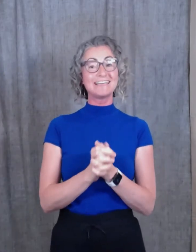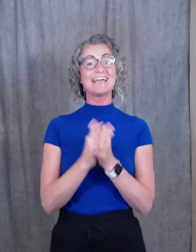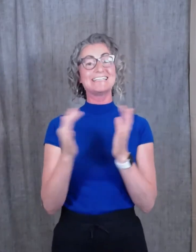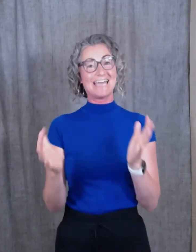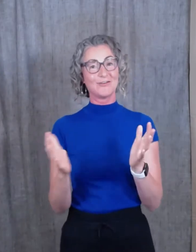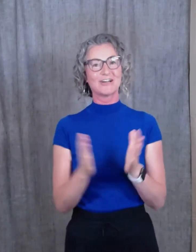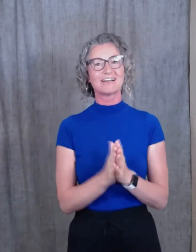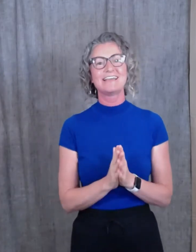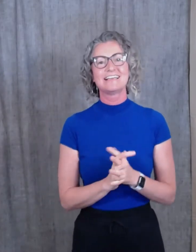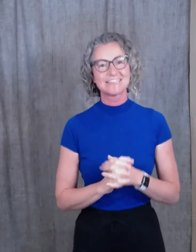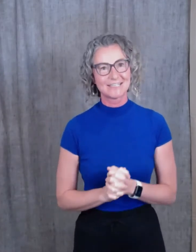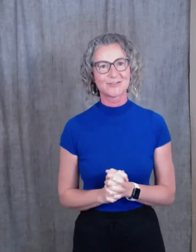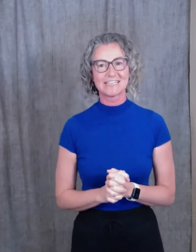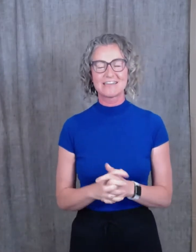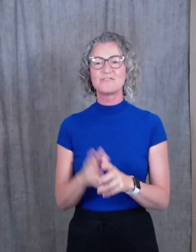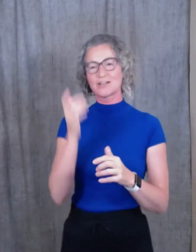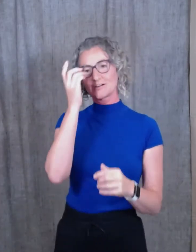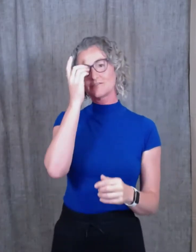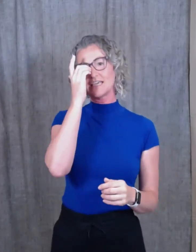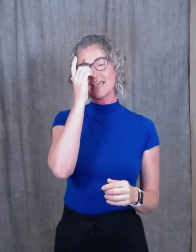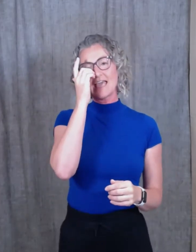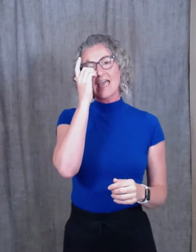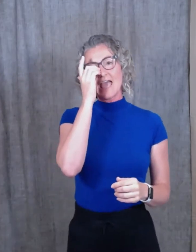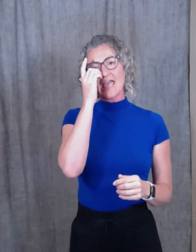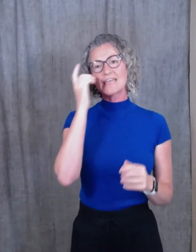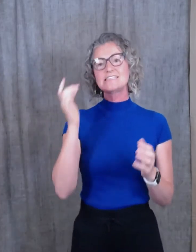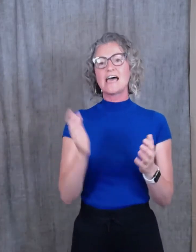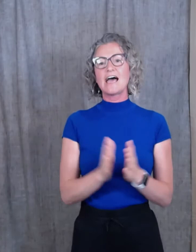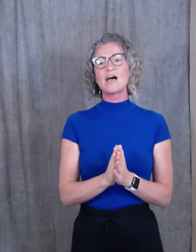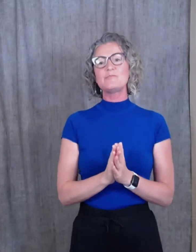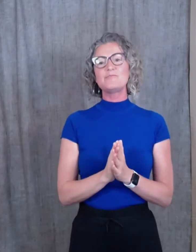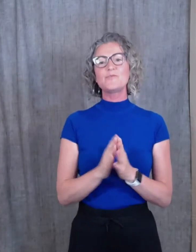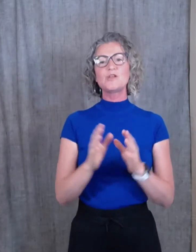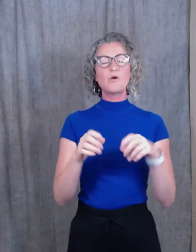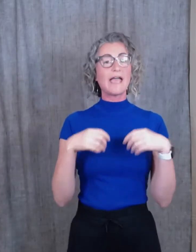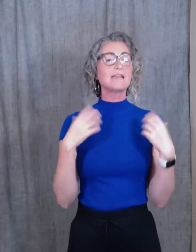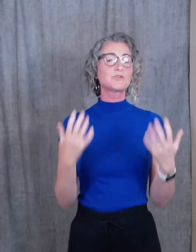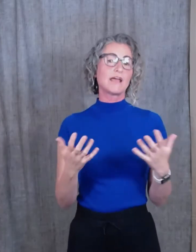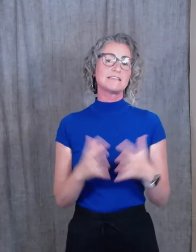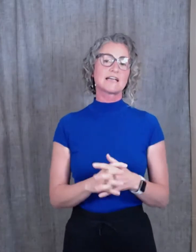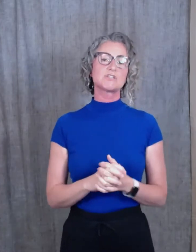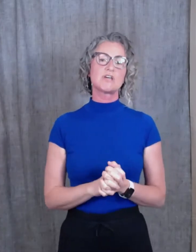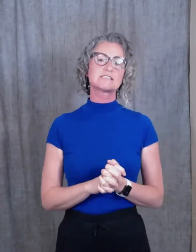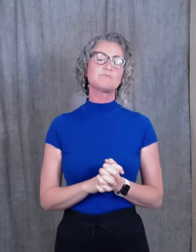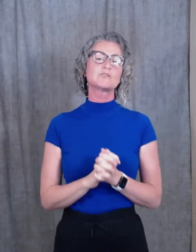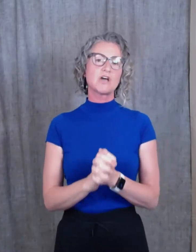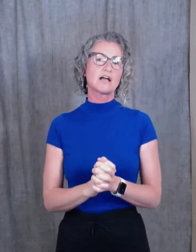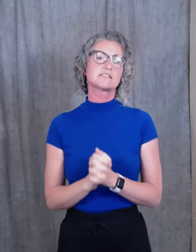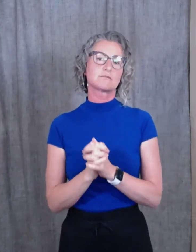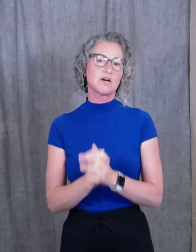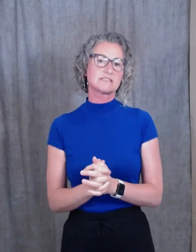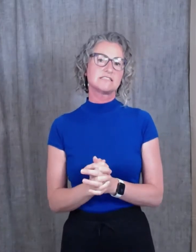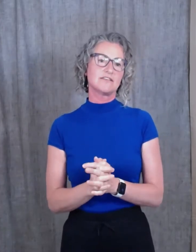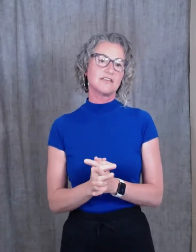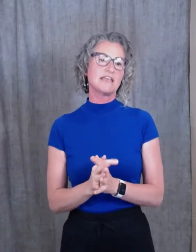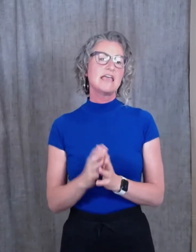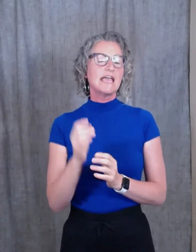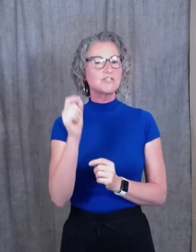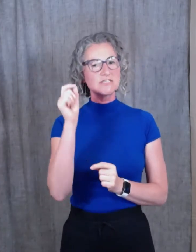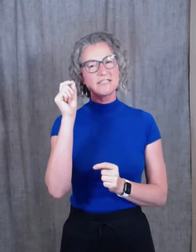a downer, literally and figuratively. And, you know, Adam Grant actually talks about toxic positivity, and just the